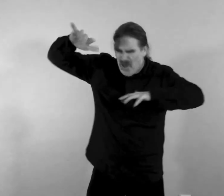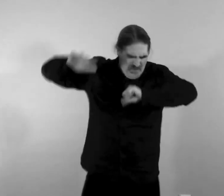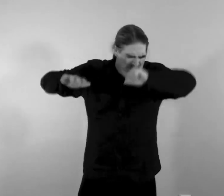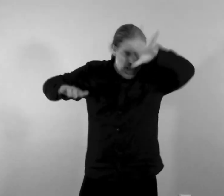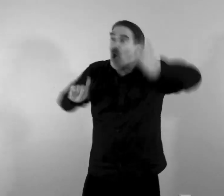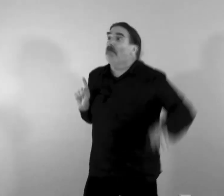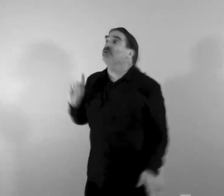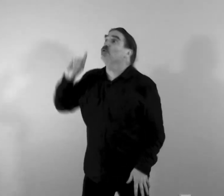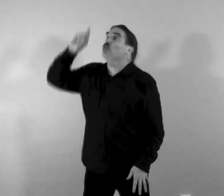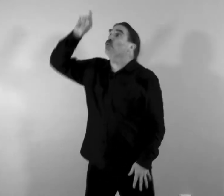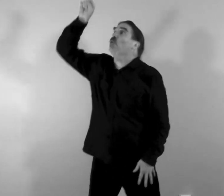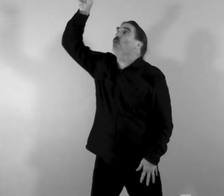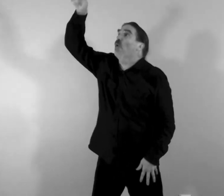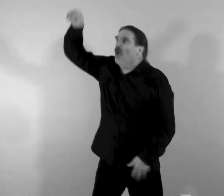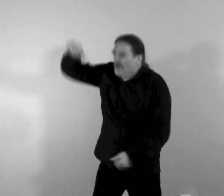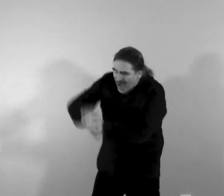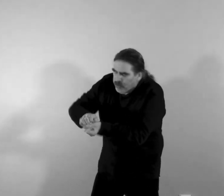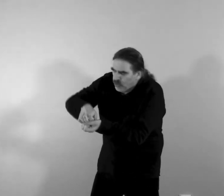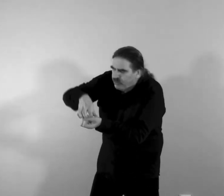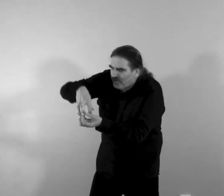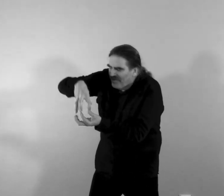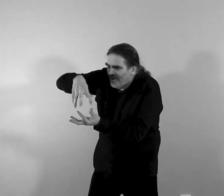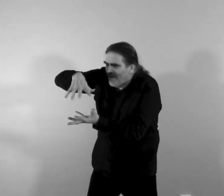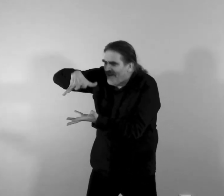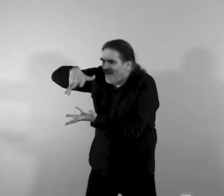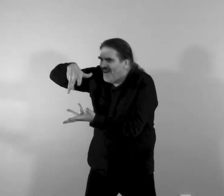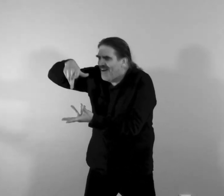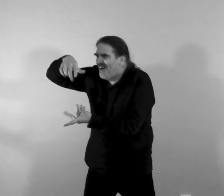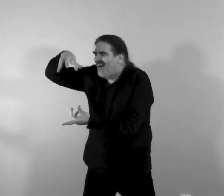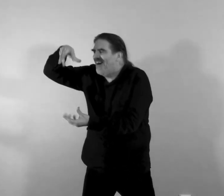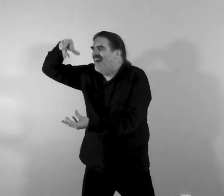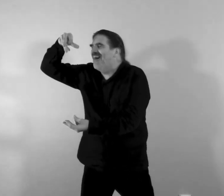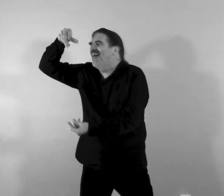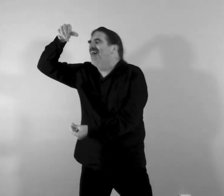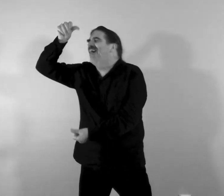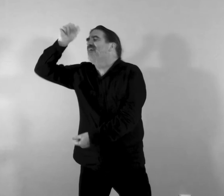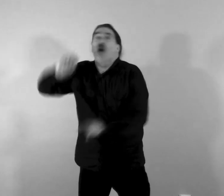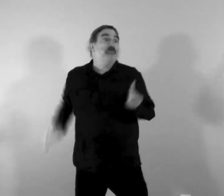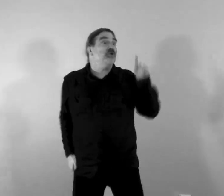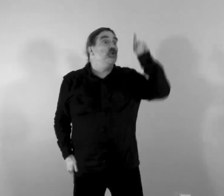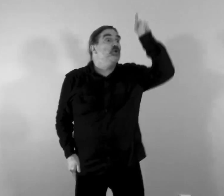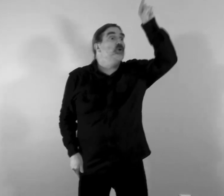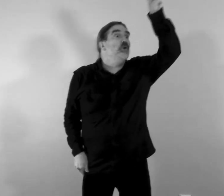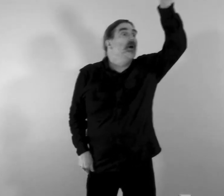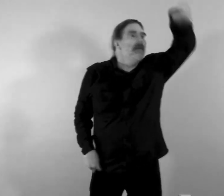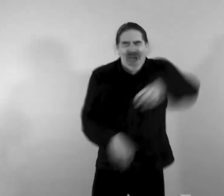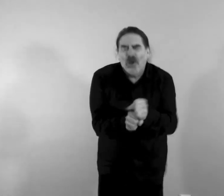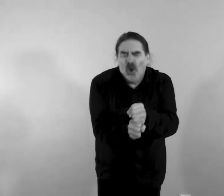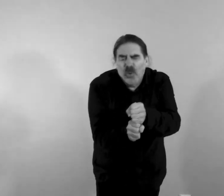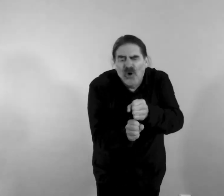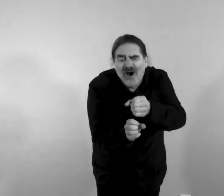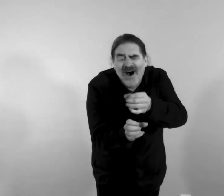ah projectiles and smoke canisters